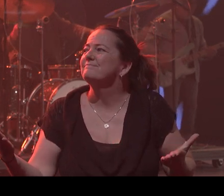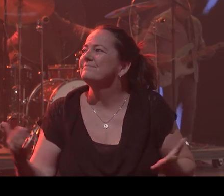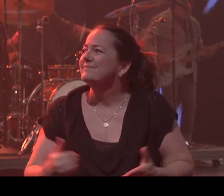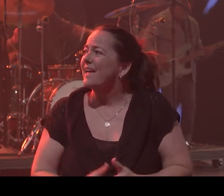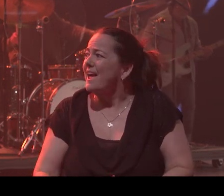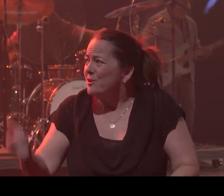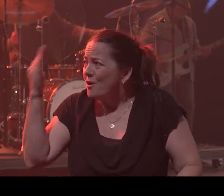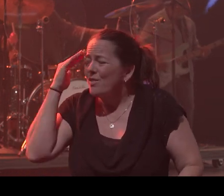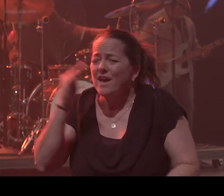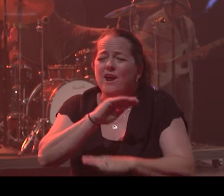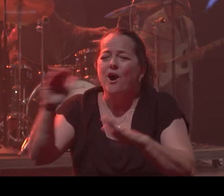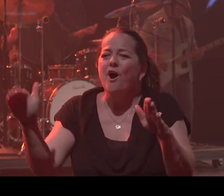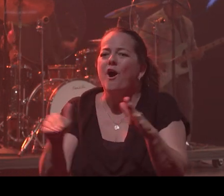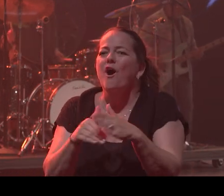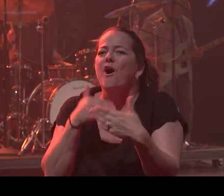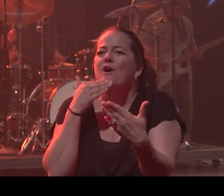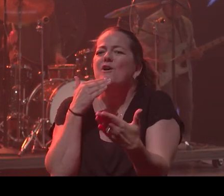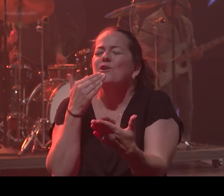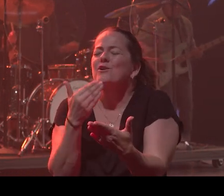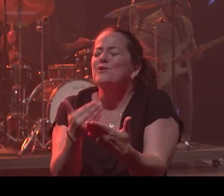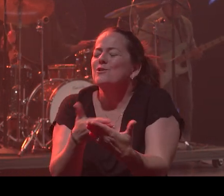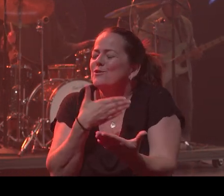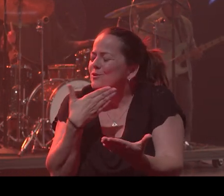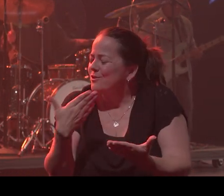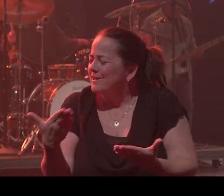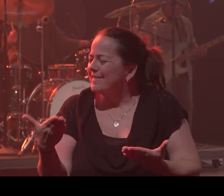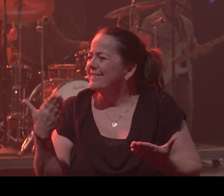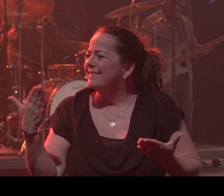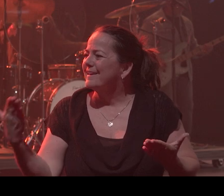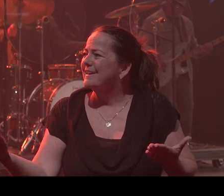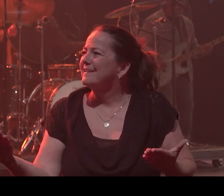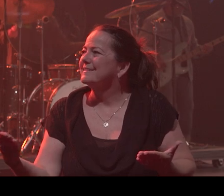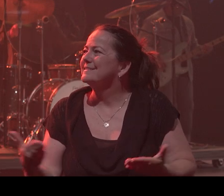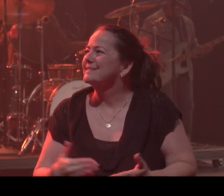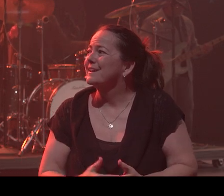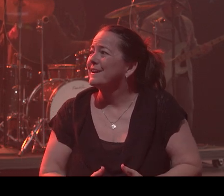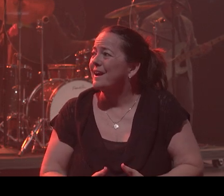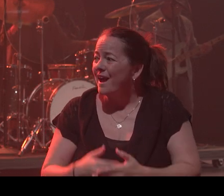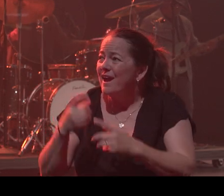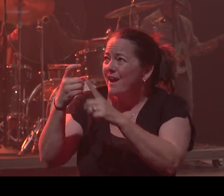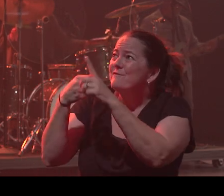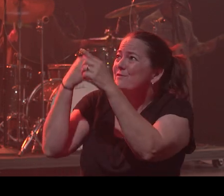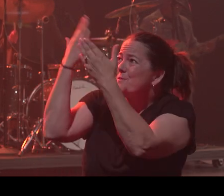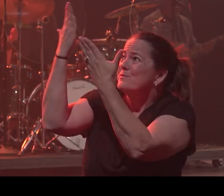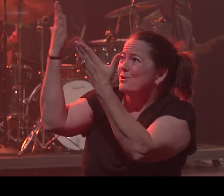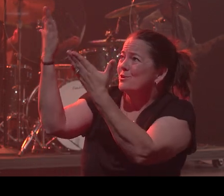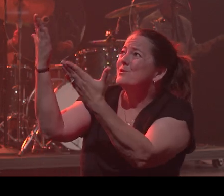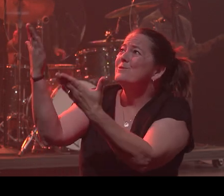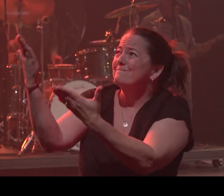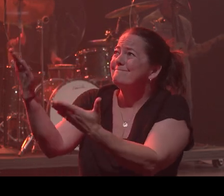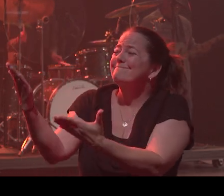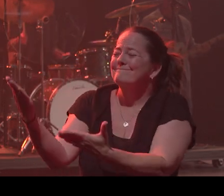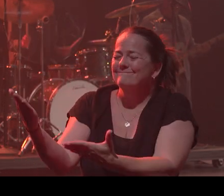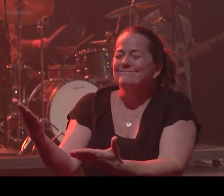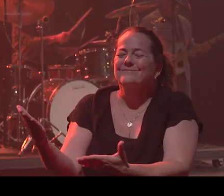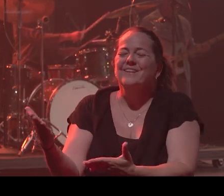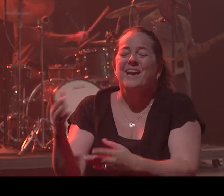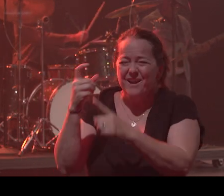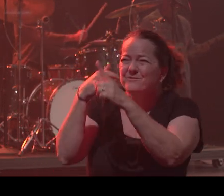I know that all good things, they come from you, they come from